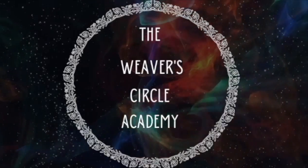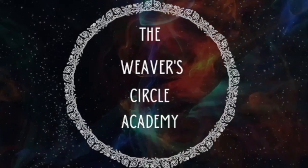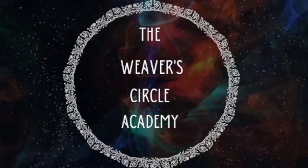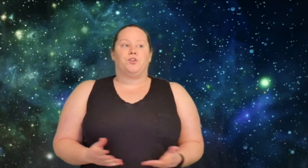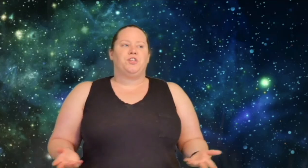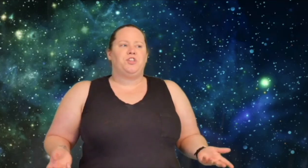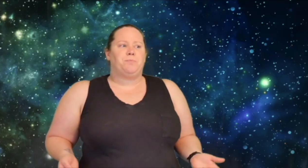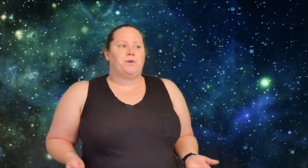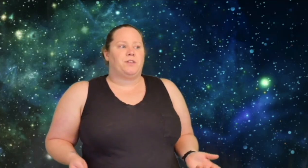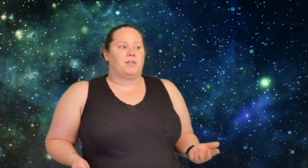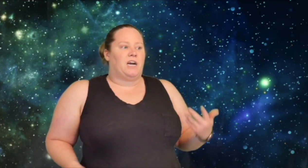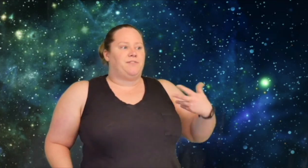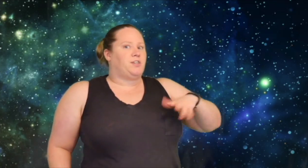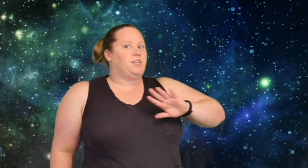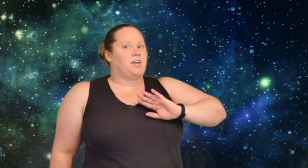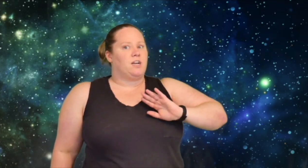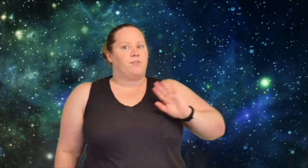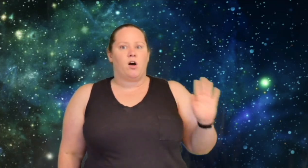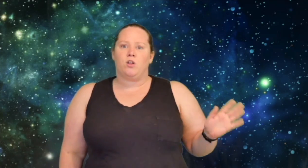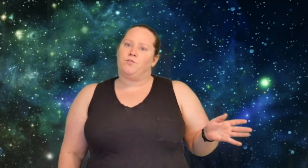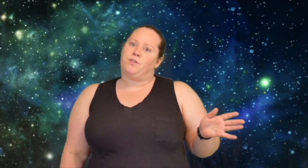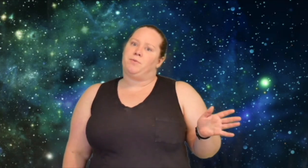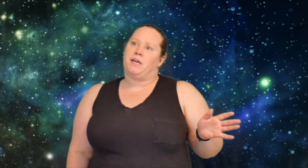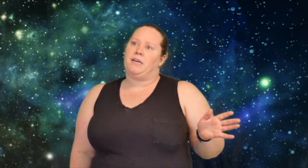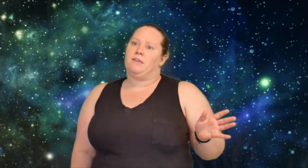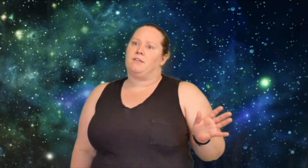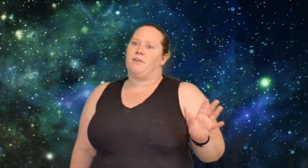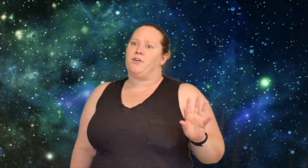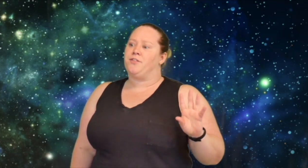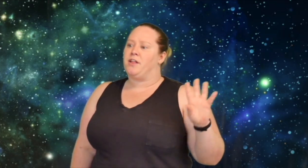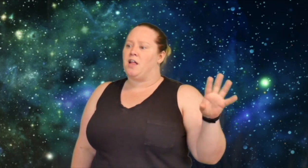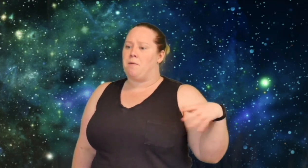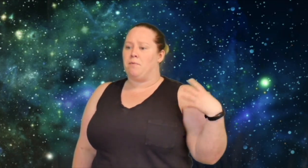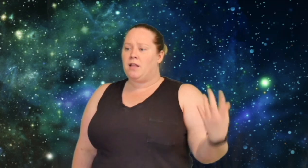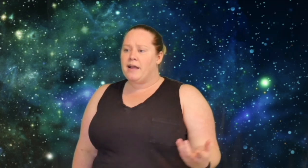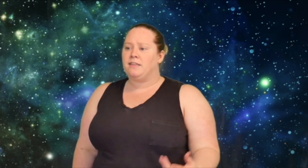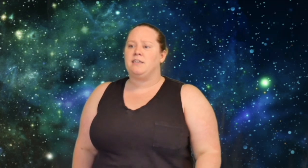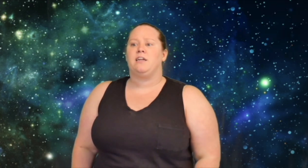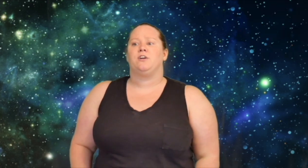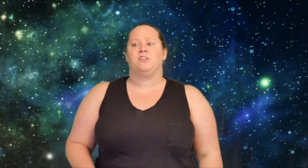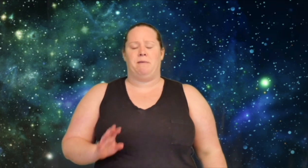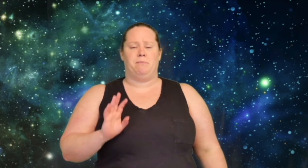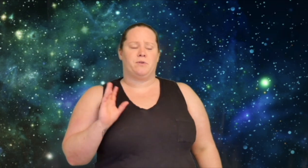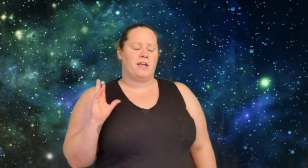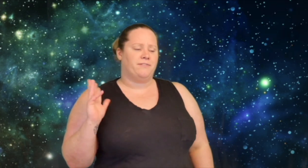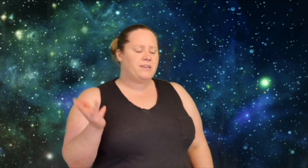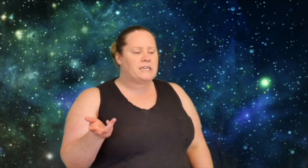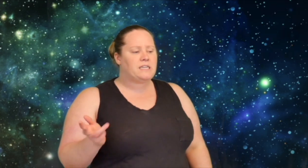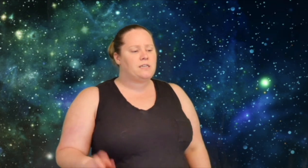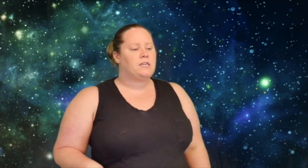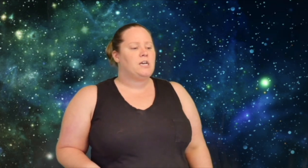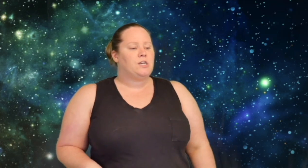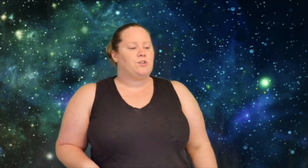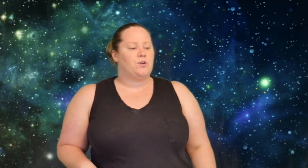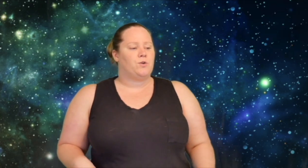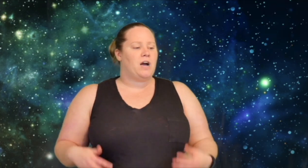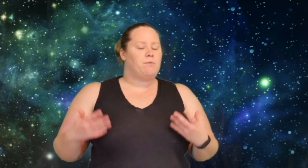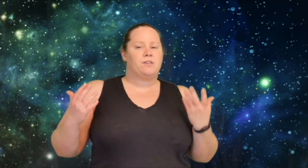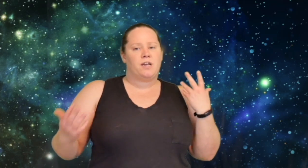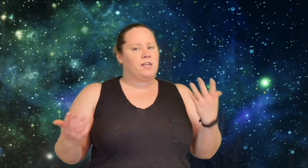So this is a book that I've seen kind of all over the place. I've heard that a lot of people liked it. I heard some people kind of didn't. So I was kind of